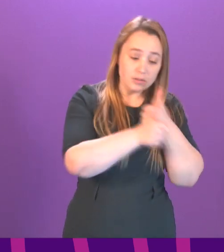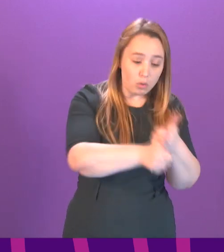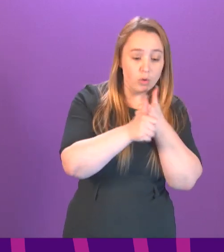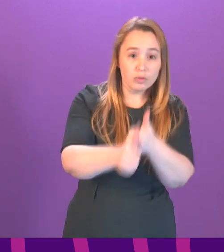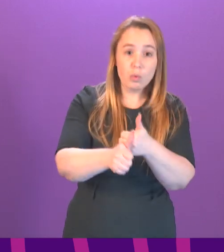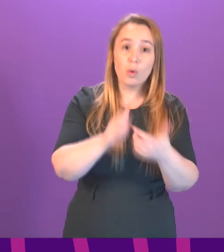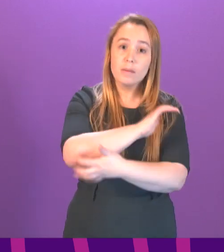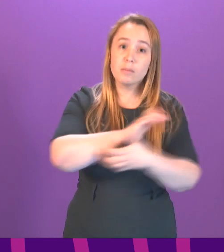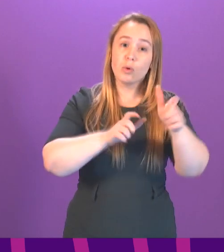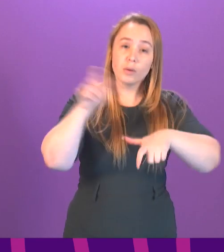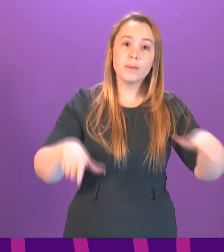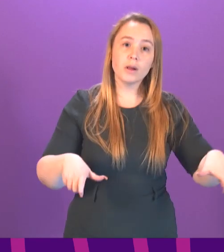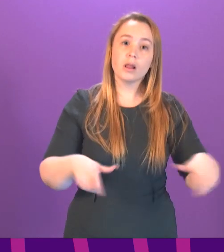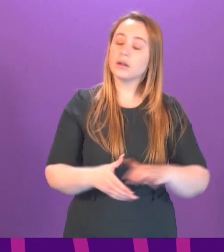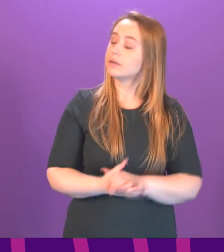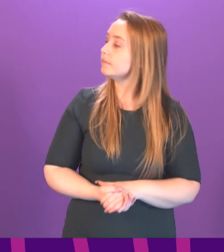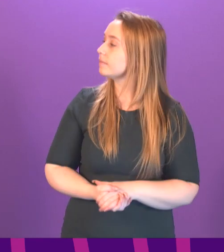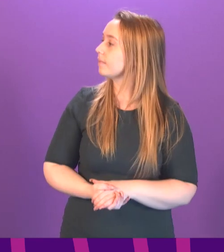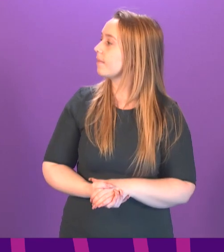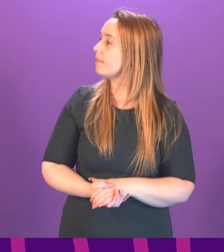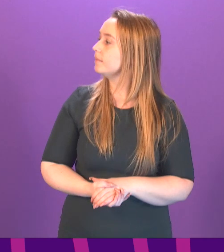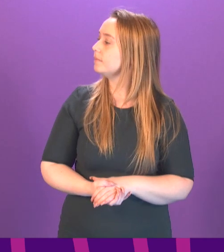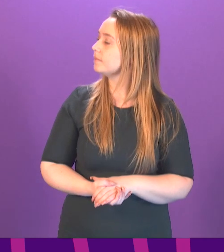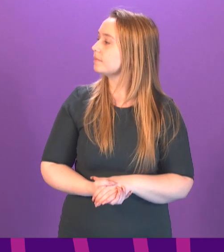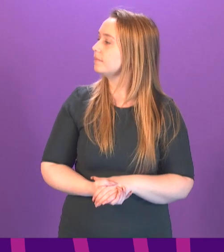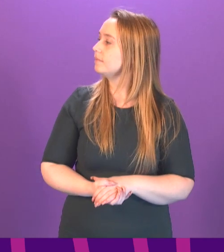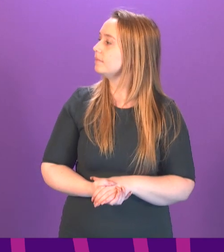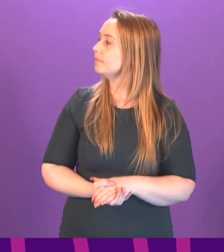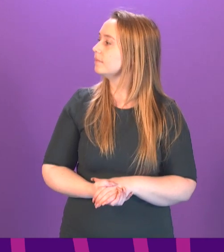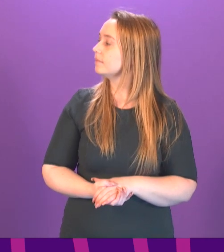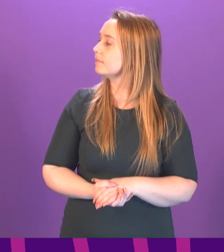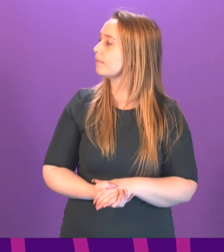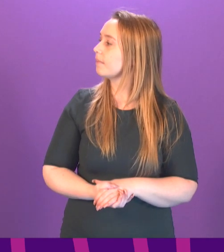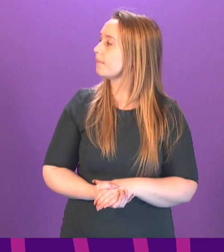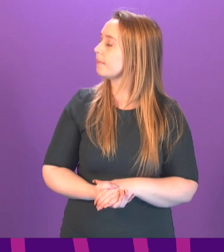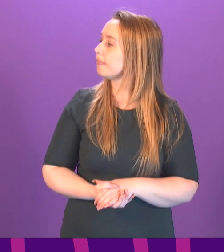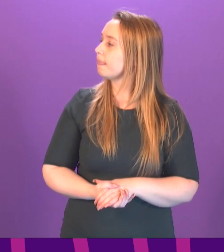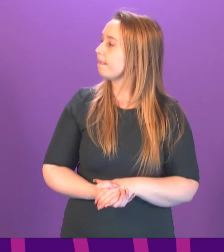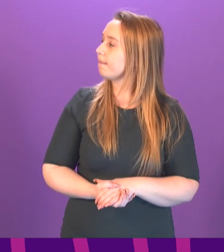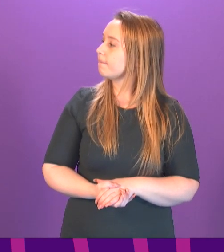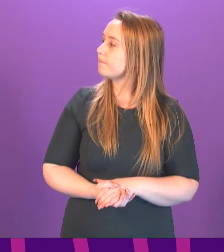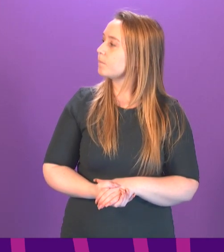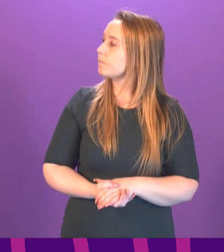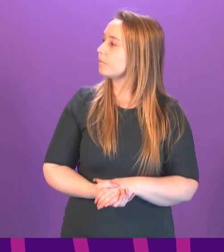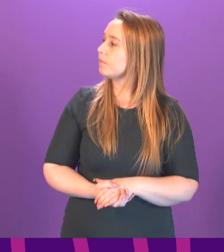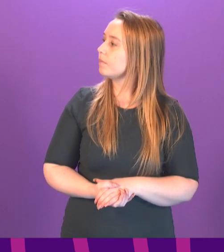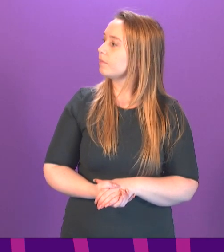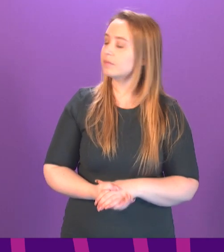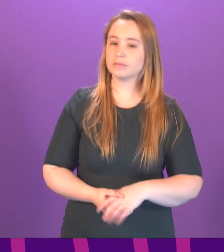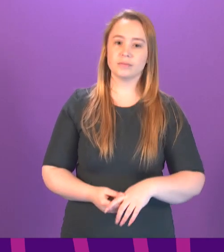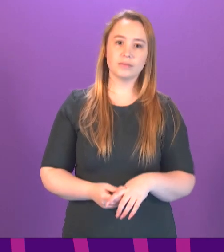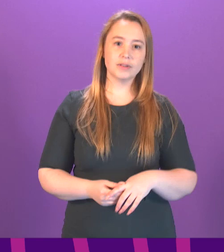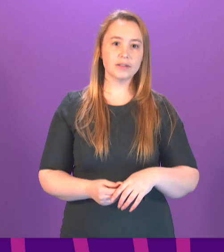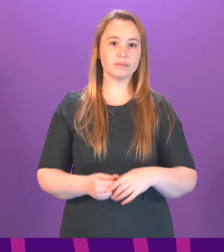in need. First Minister. I very much agree with the sentiments of that, but it's not true to say that the Scottish government just has eye-catching